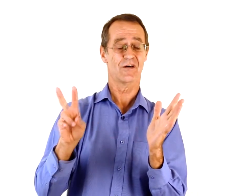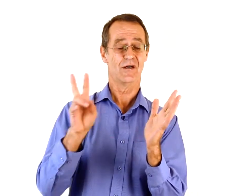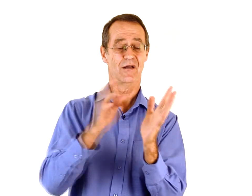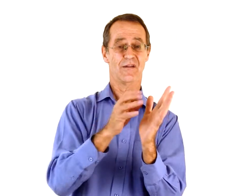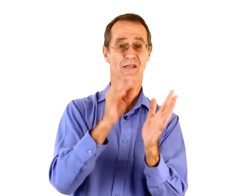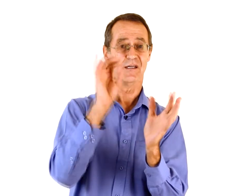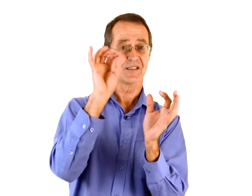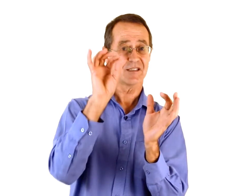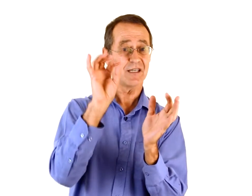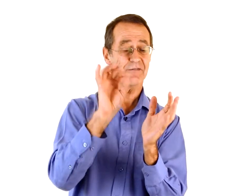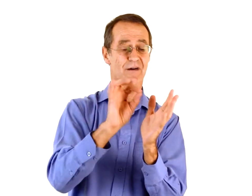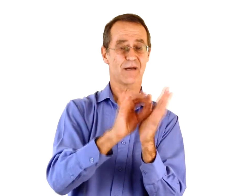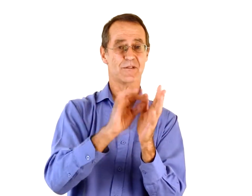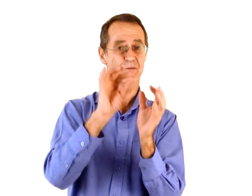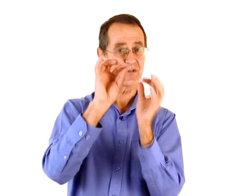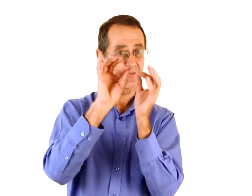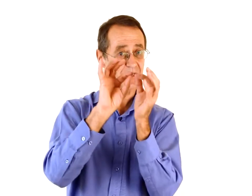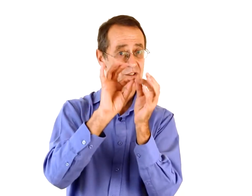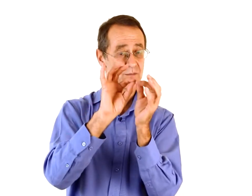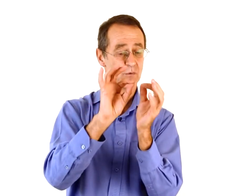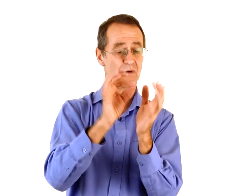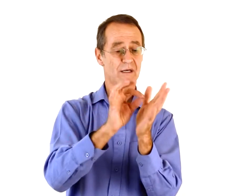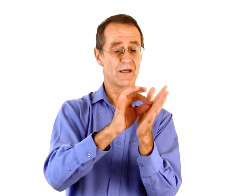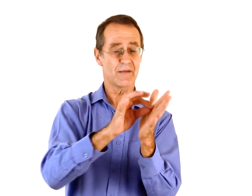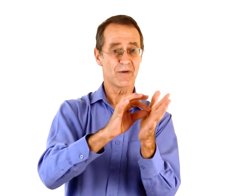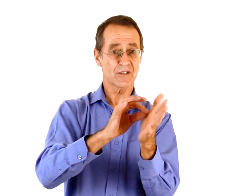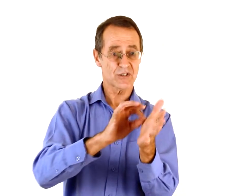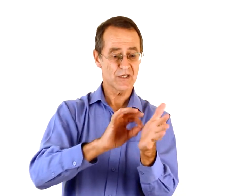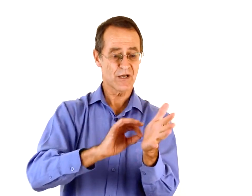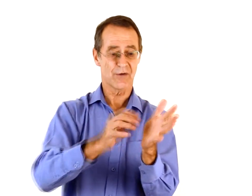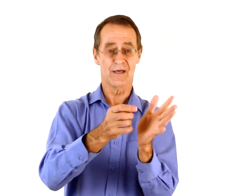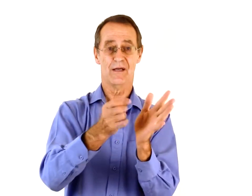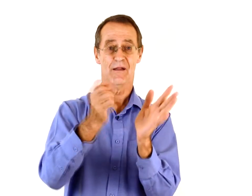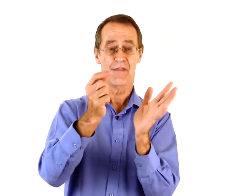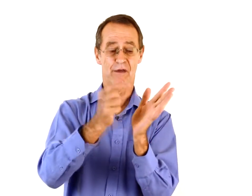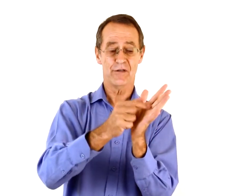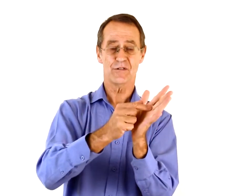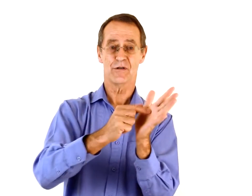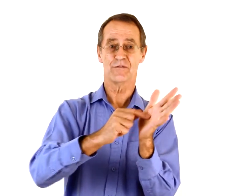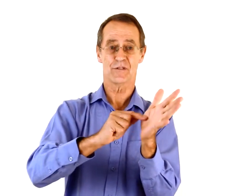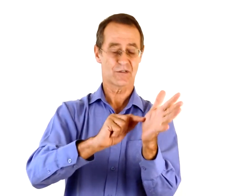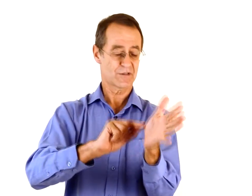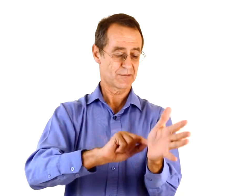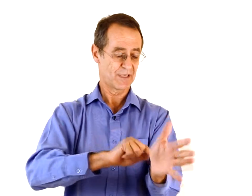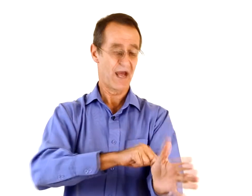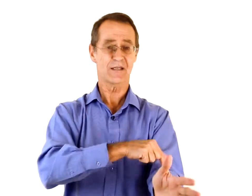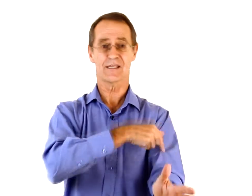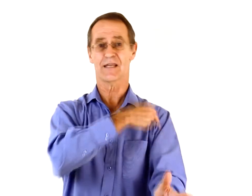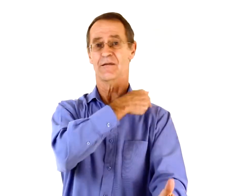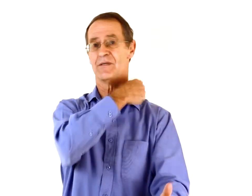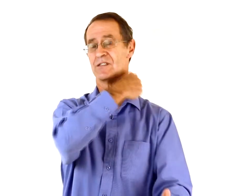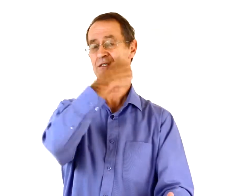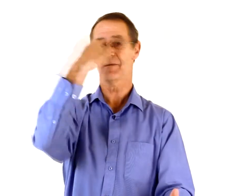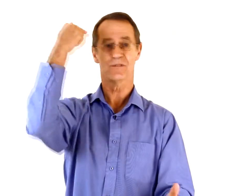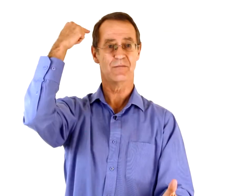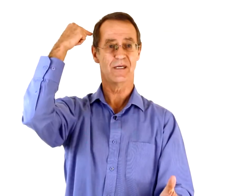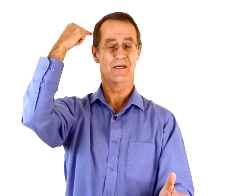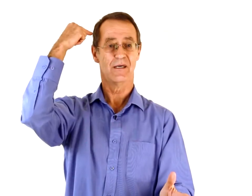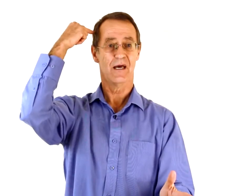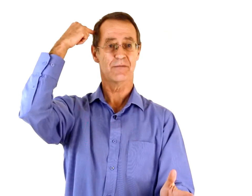the C fibres, which are much smaller and much slower. Those nerves now take the message up to me, up